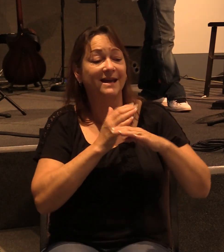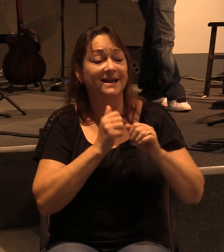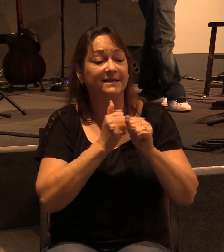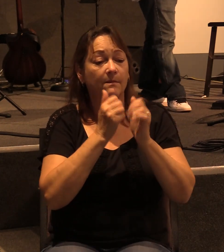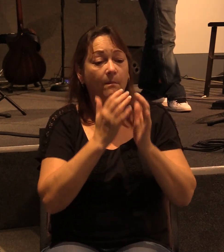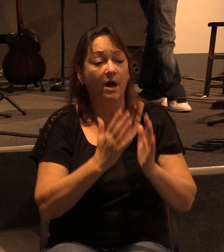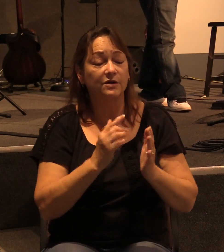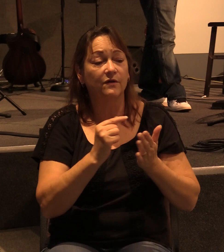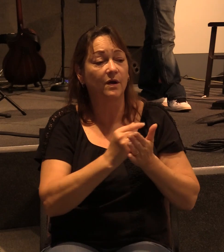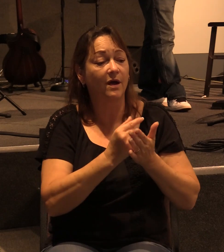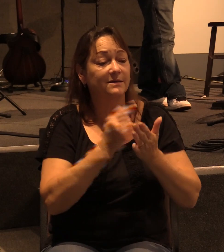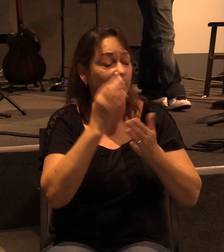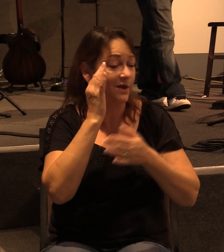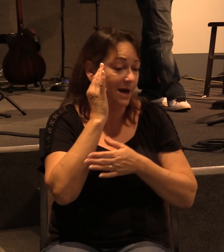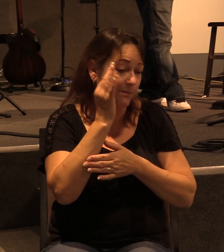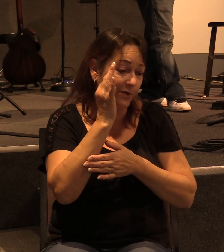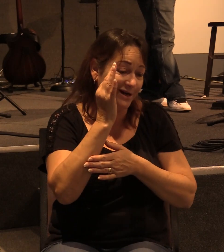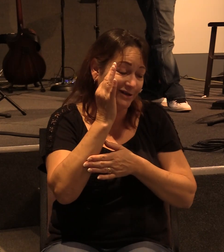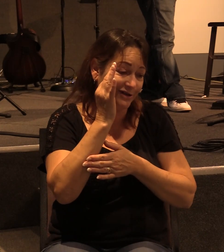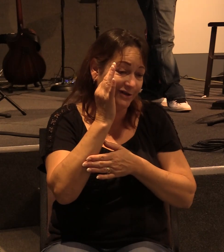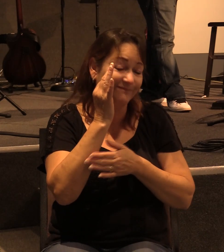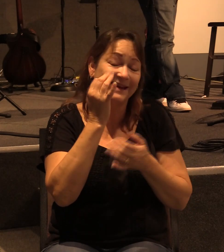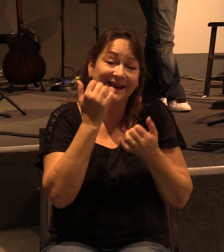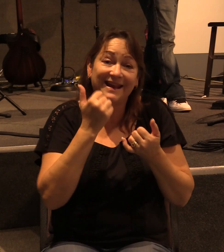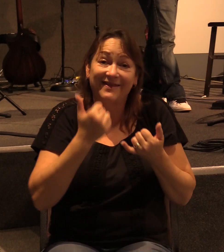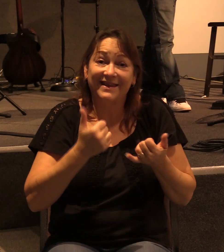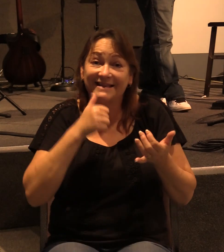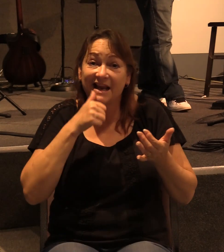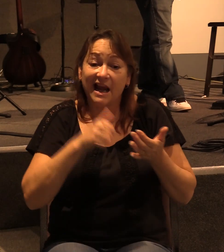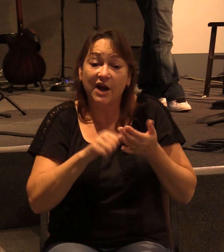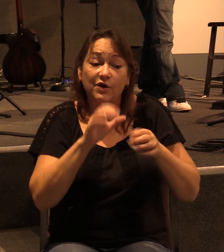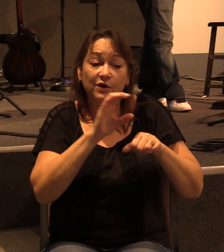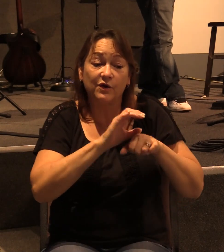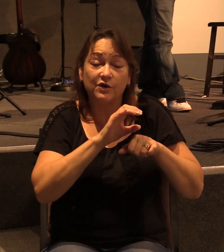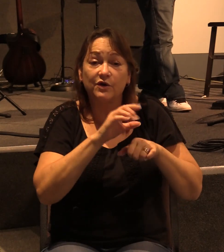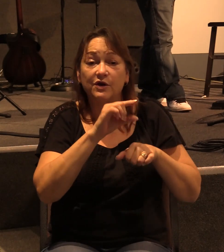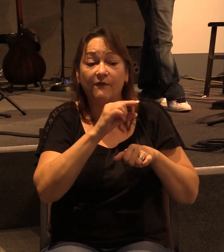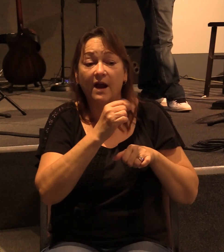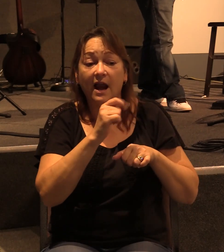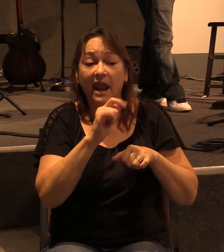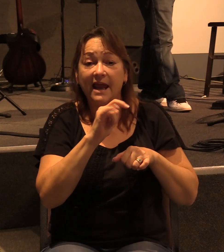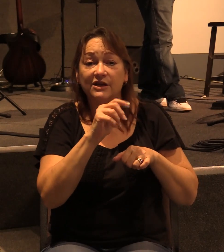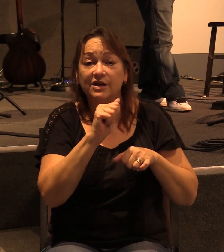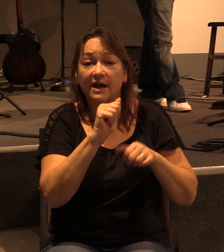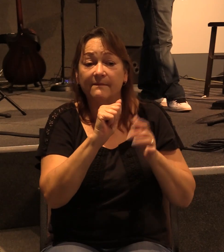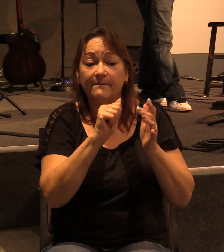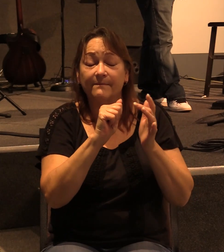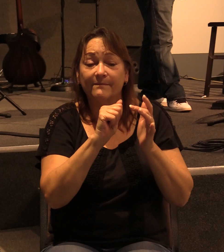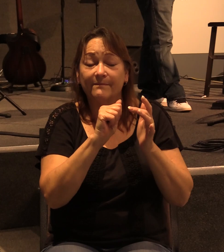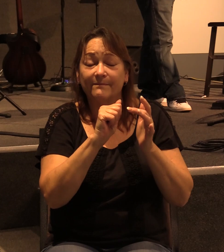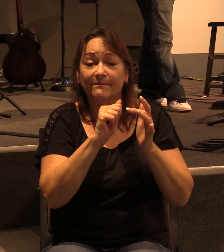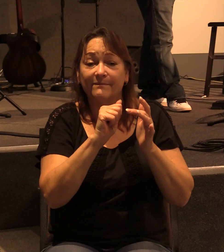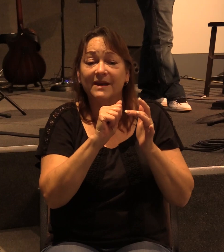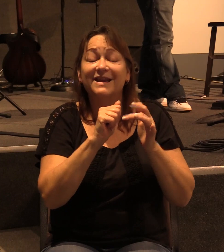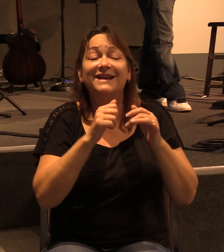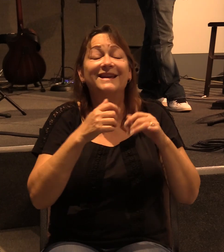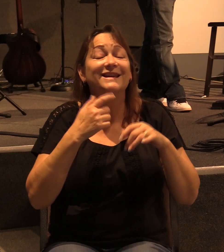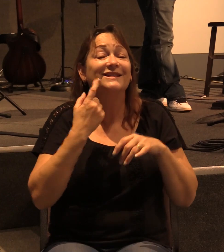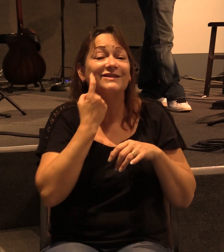and the gospel that he preached in this letter to the churches of Galatia had just described to us a scene